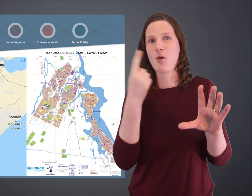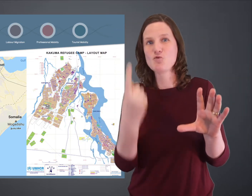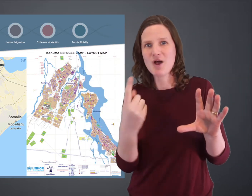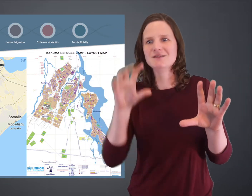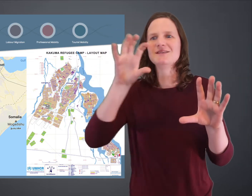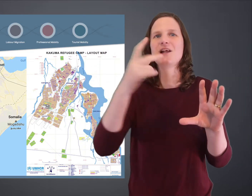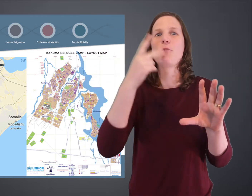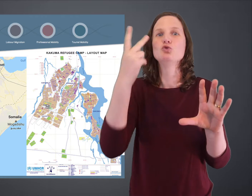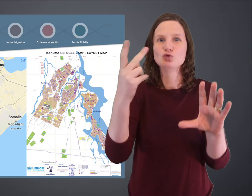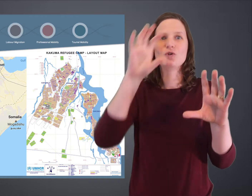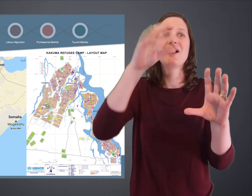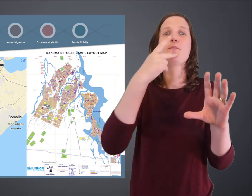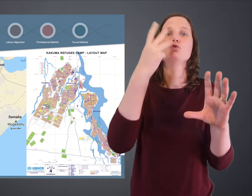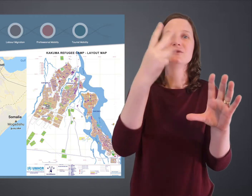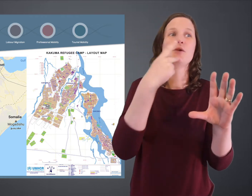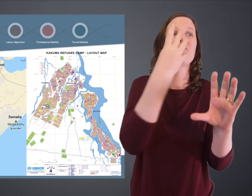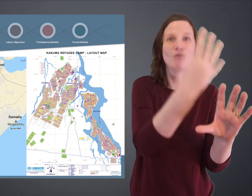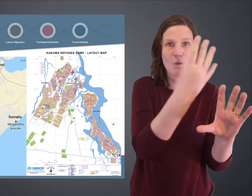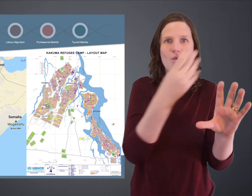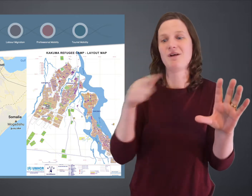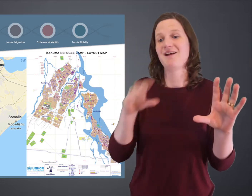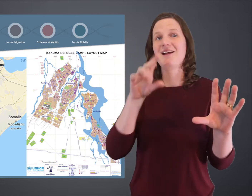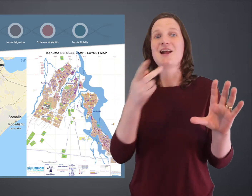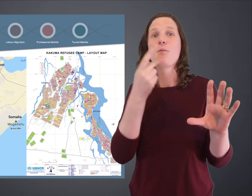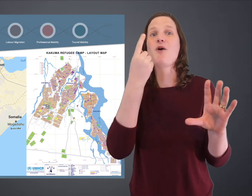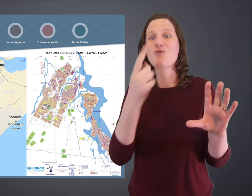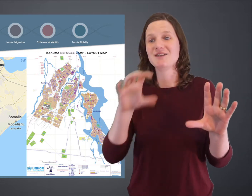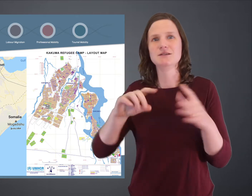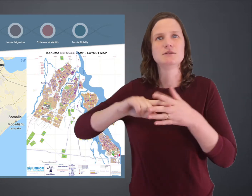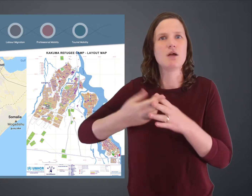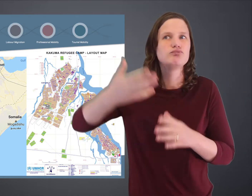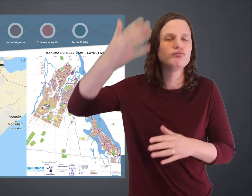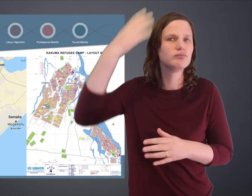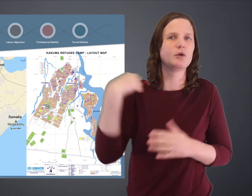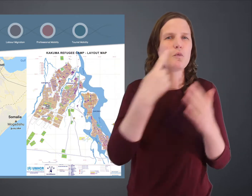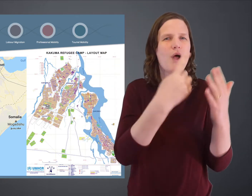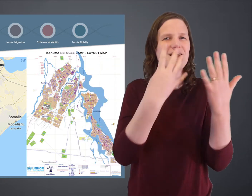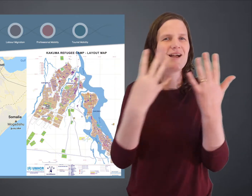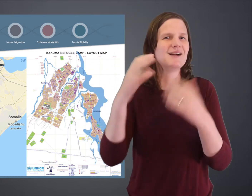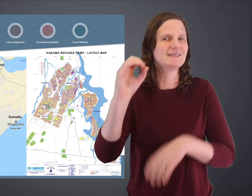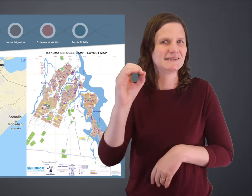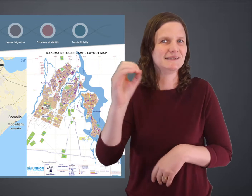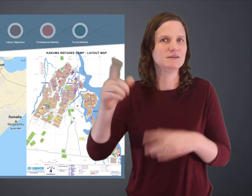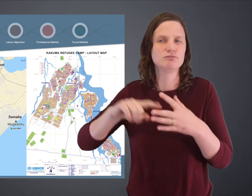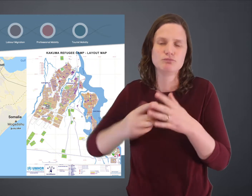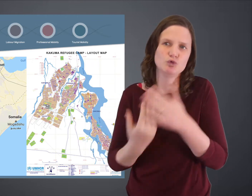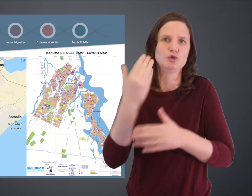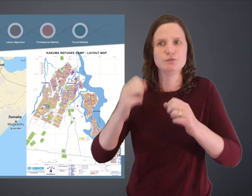divided into four units, Kakuma 1, 2, 3 and 4. The first of which, Kakuma 1, was established in 1990